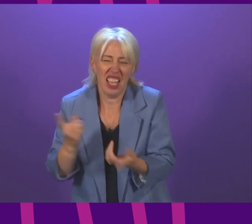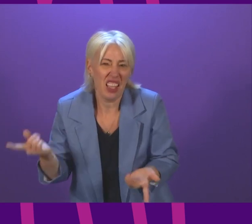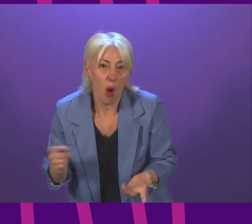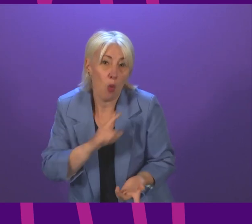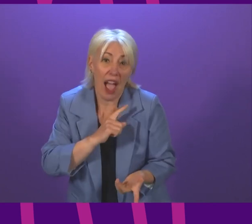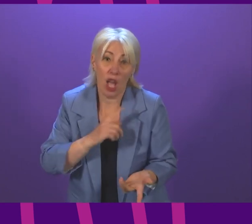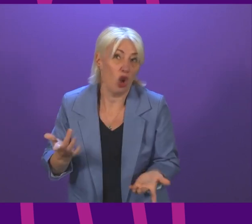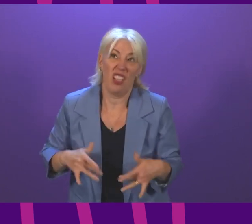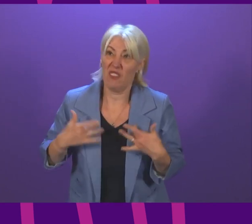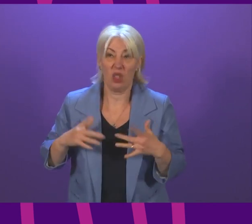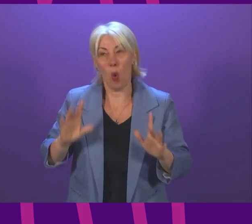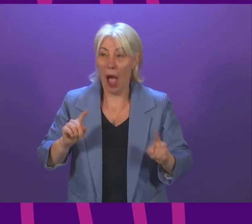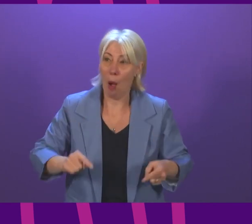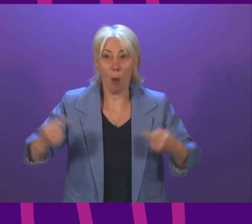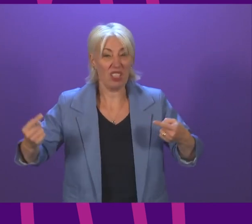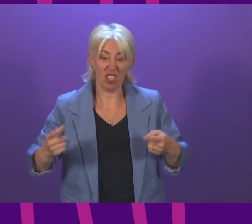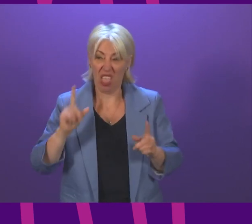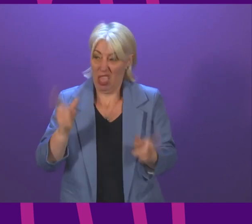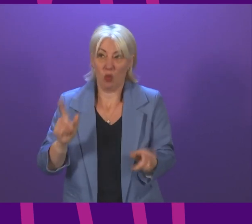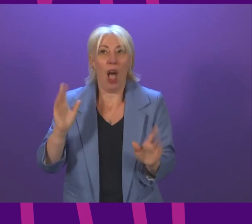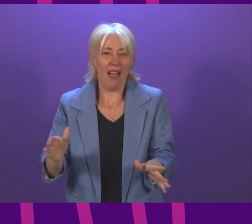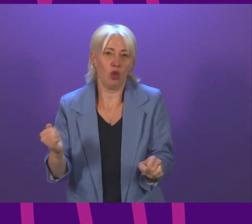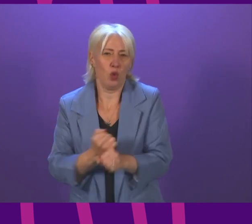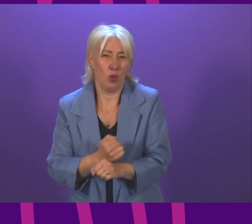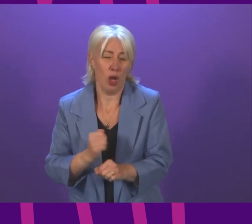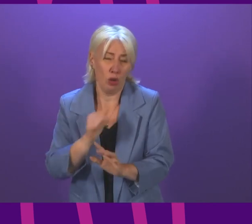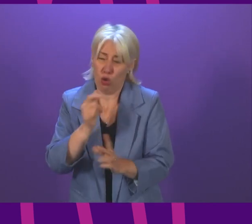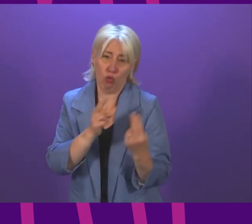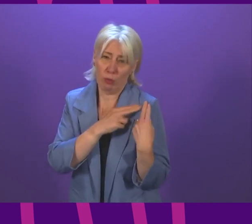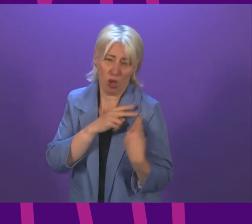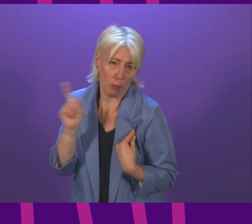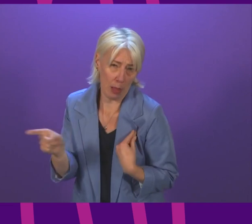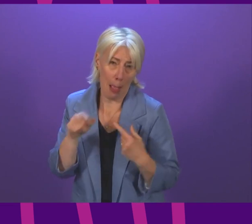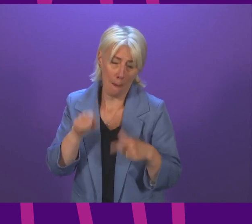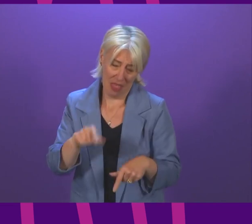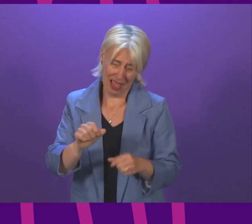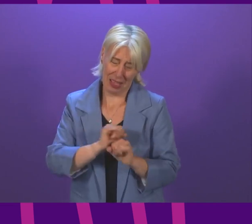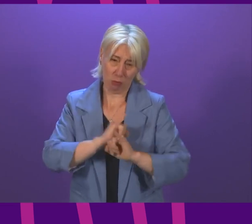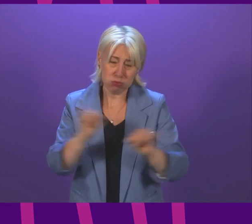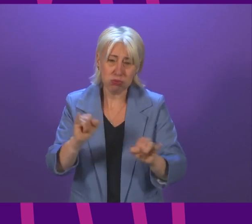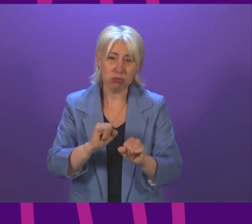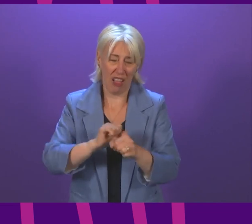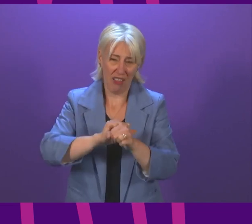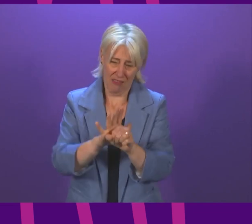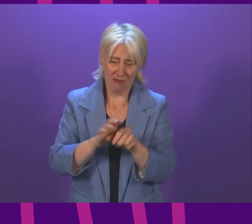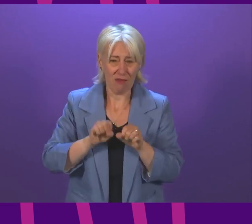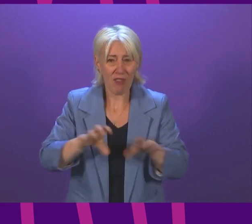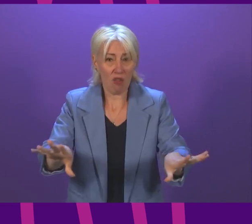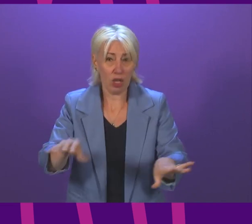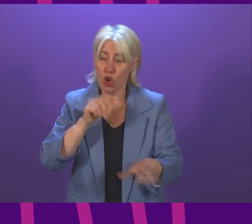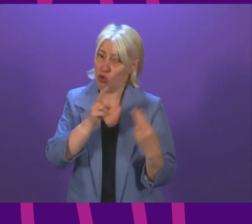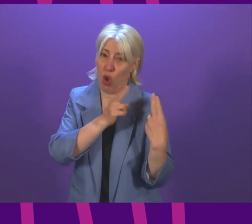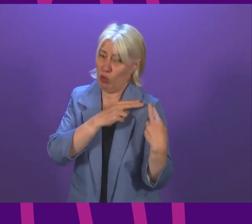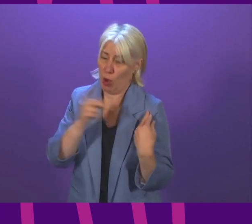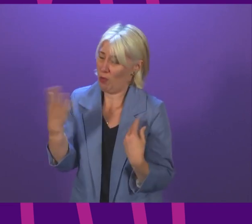for the sake of opposition. At any time that is irresponsible. But in the face of a deadly virus that is particularly irresponsible